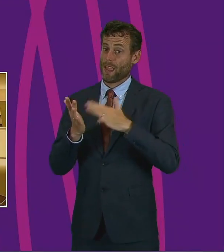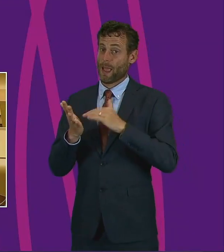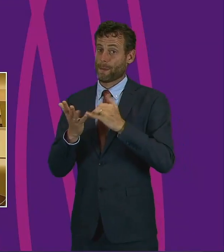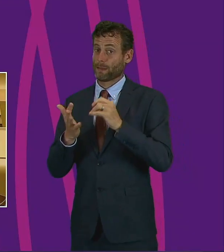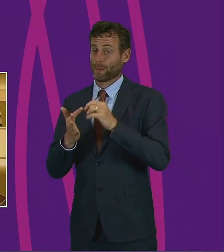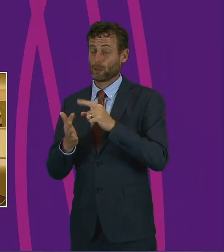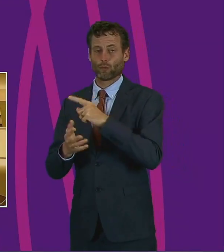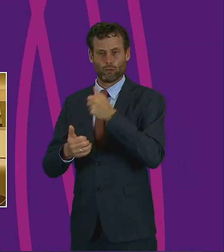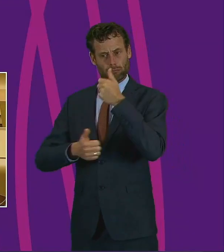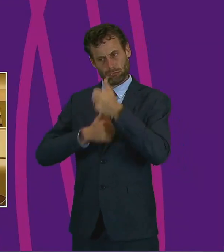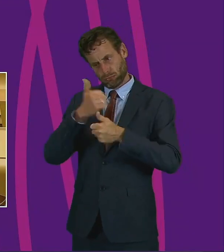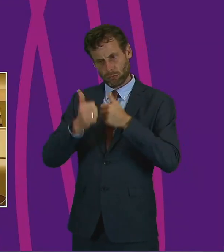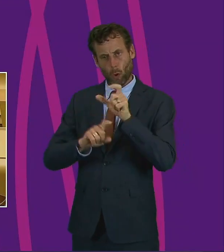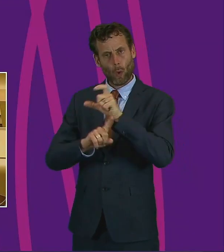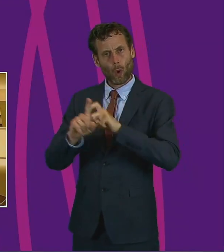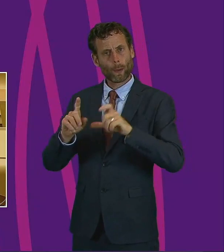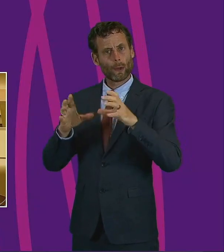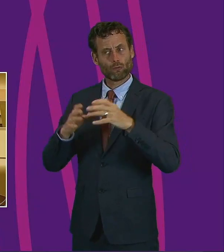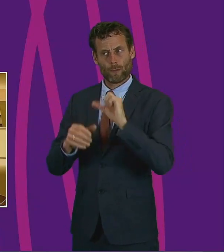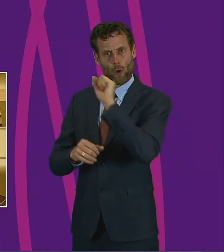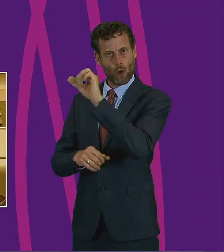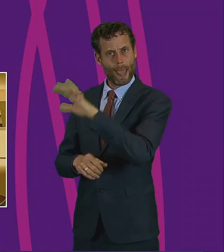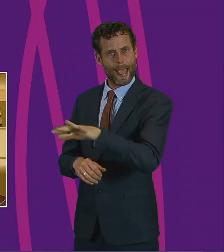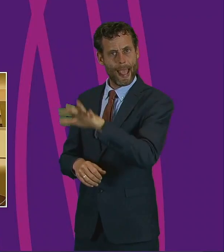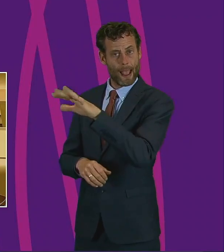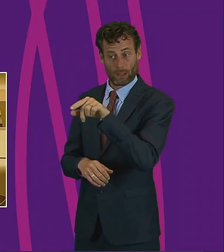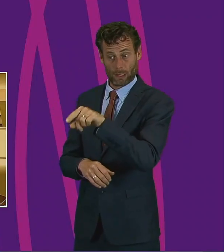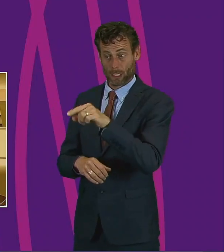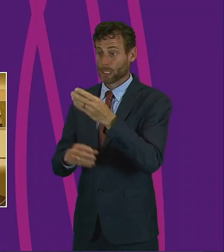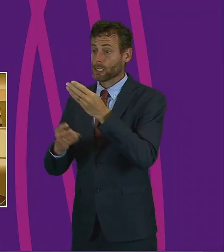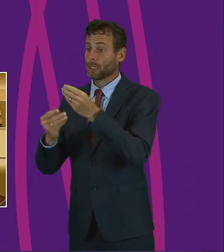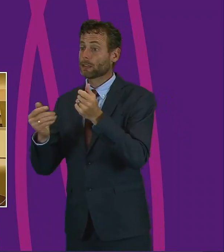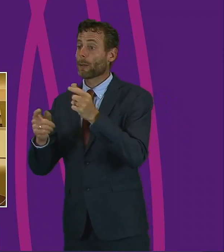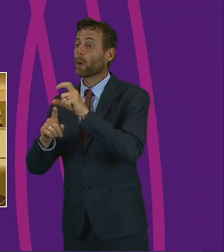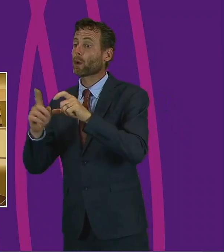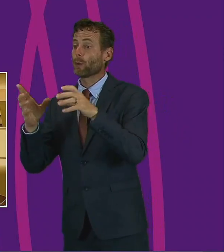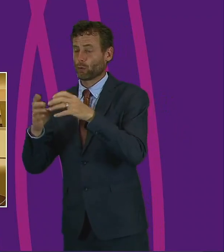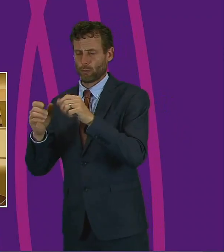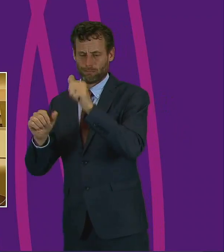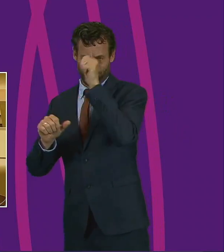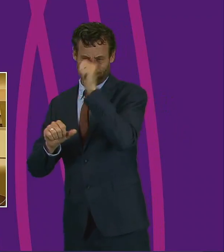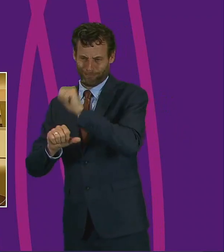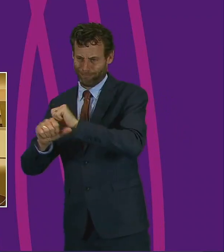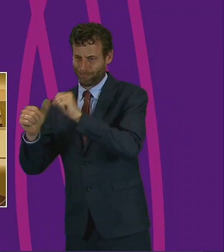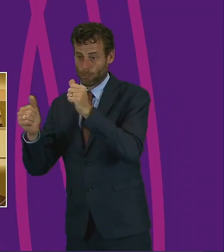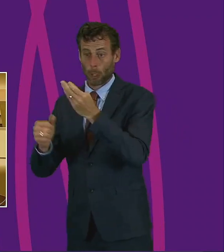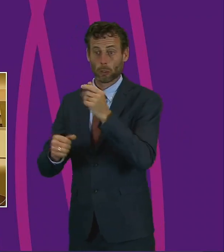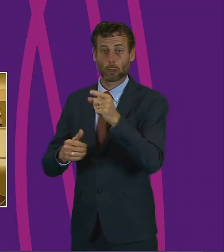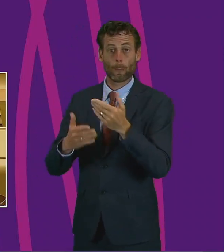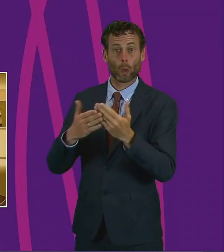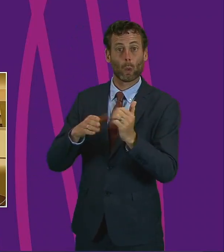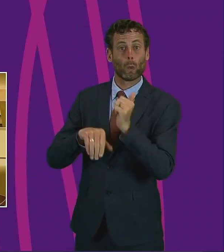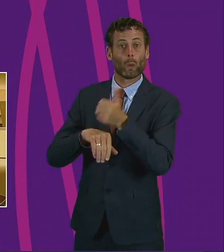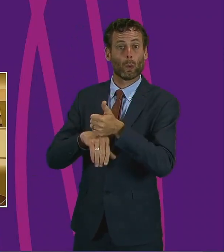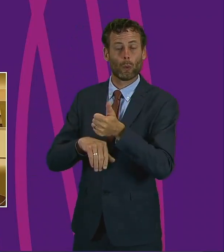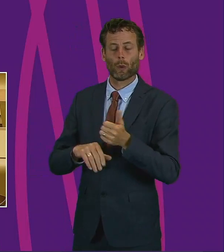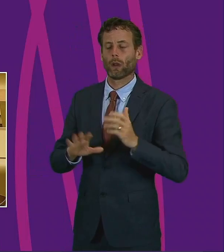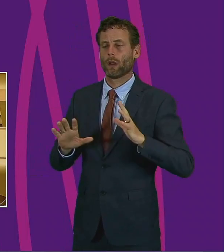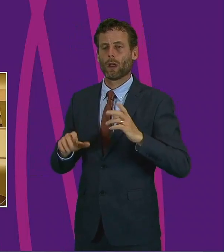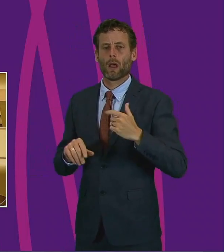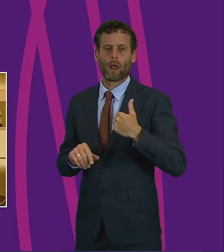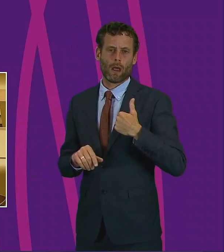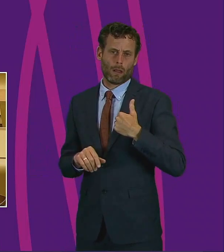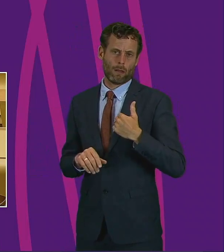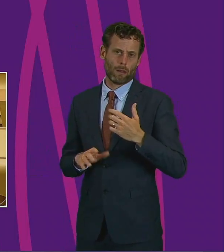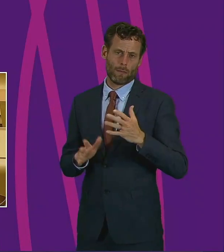to the community groups in her area, some of them well established, some of them brand new. And it would be remiss of me, presiding officer at this point, not